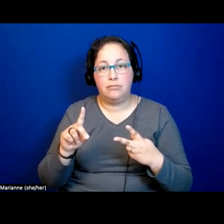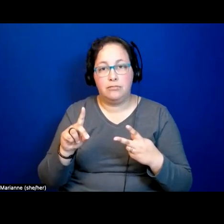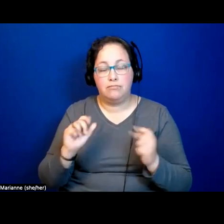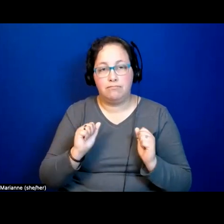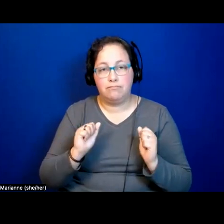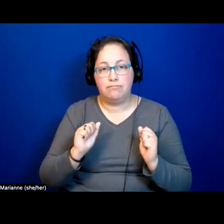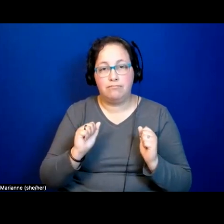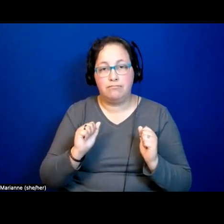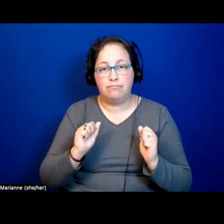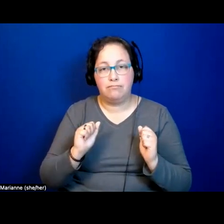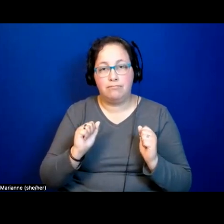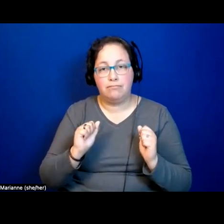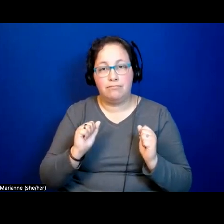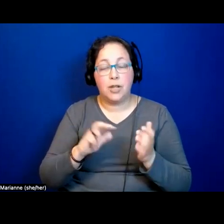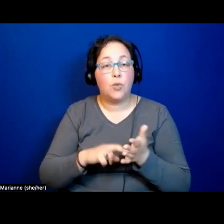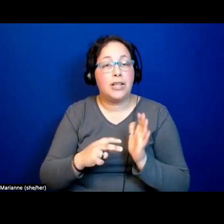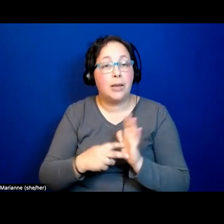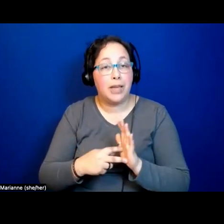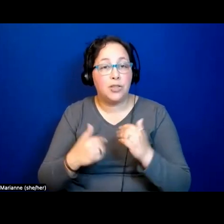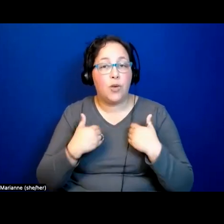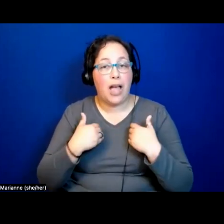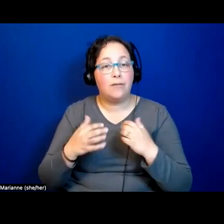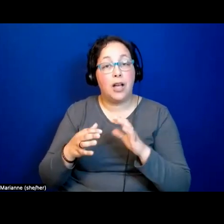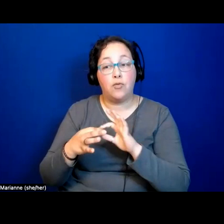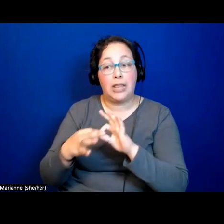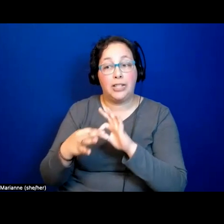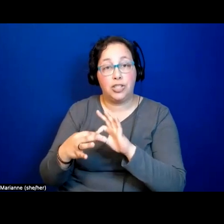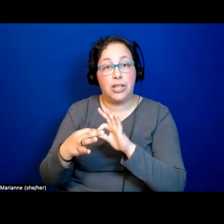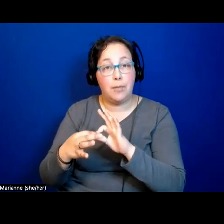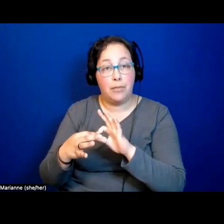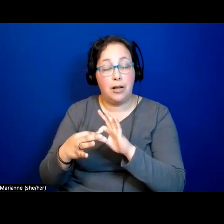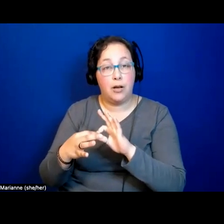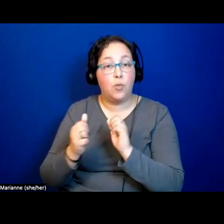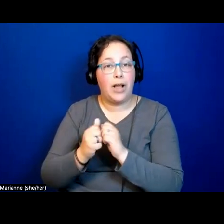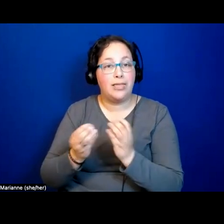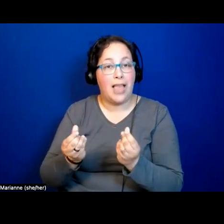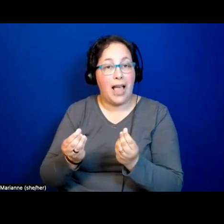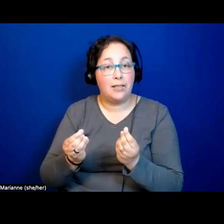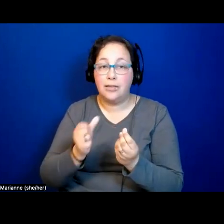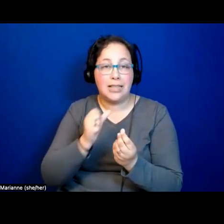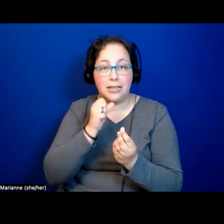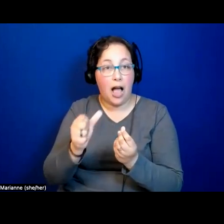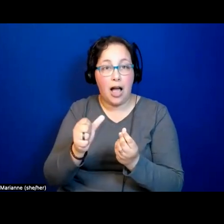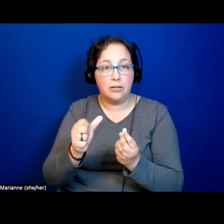a non-possessive relationship to land, particularly on stolen Tongva land?